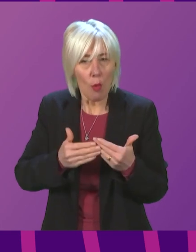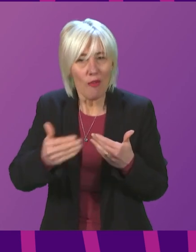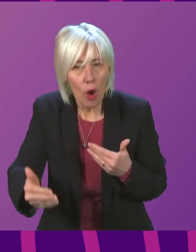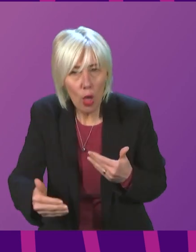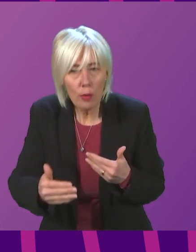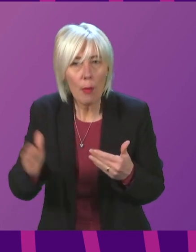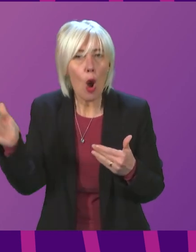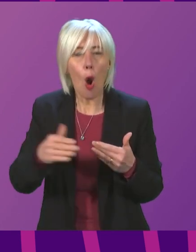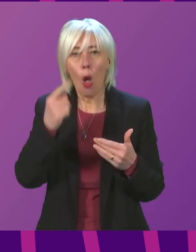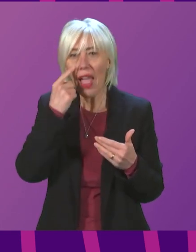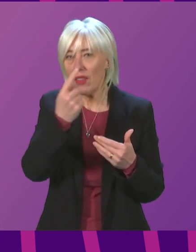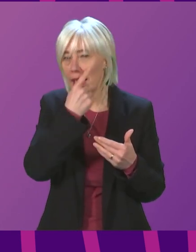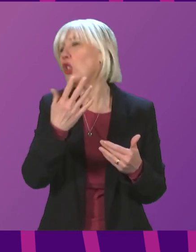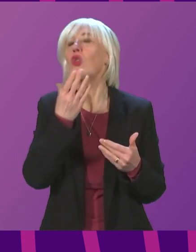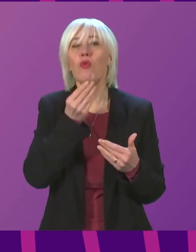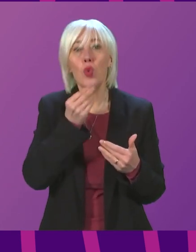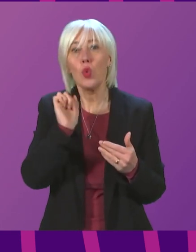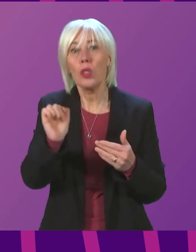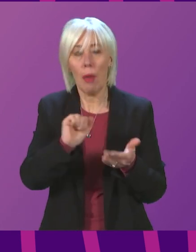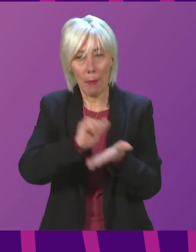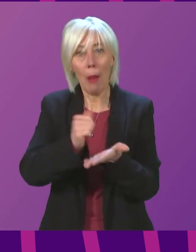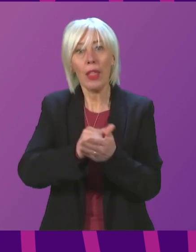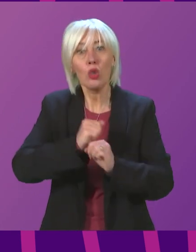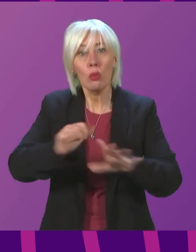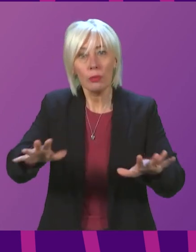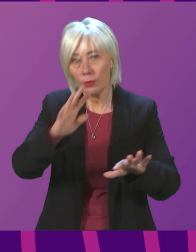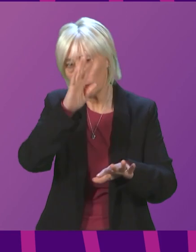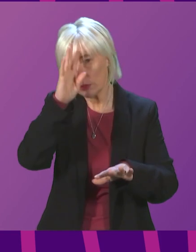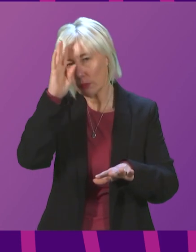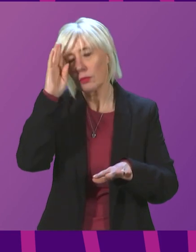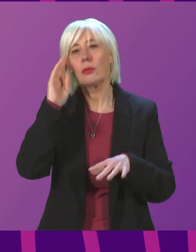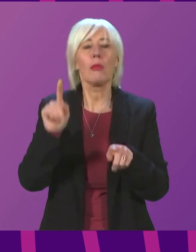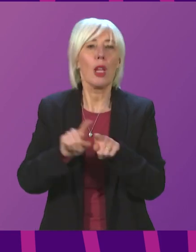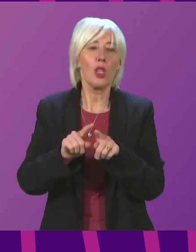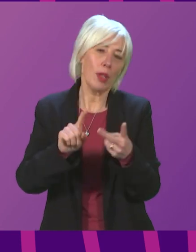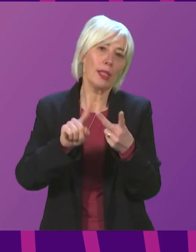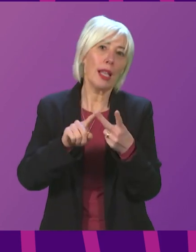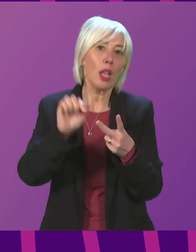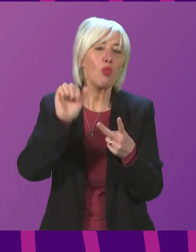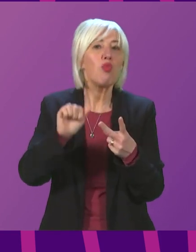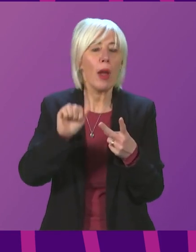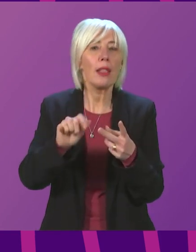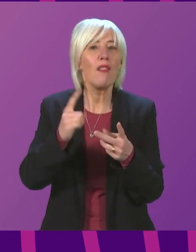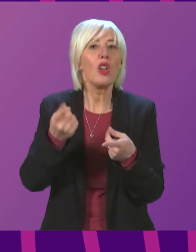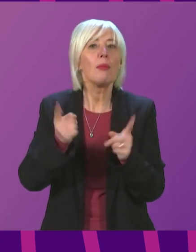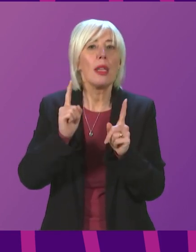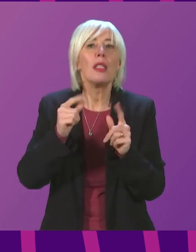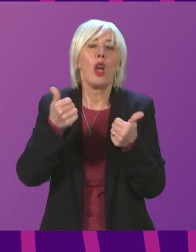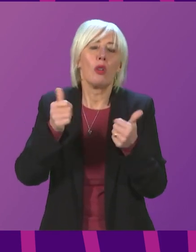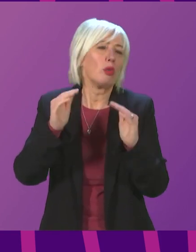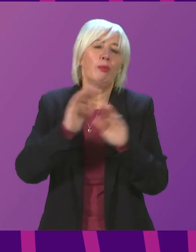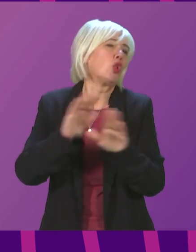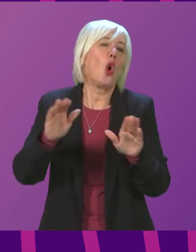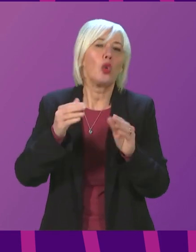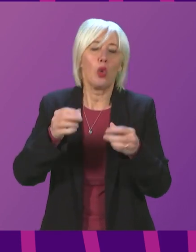publish all the evidence used to make this decision? And secondly, it's right that the First Minister has backed down on extending the vaccine passport